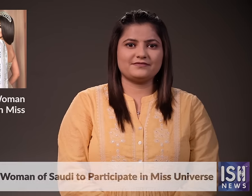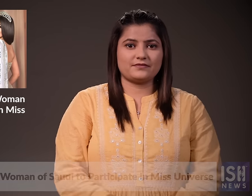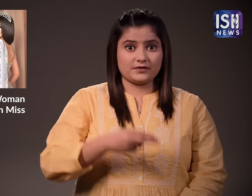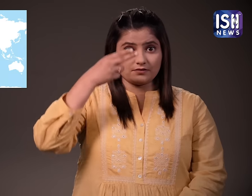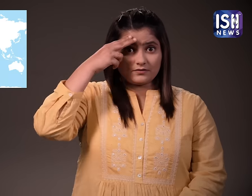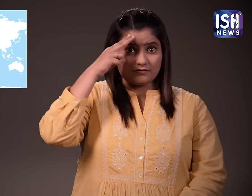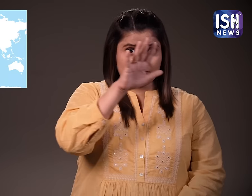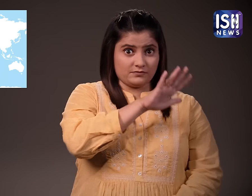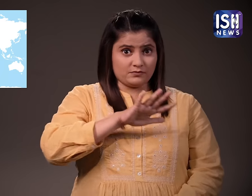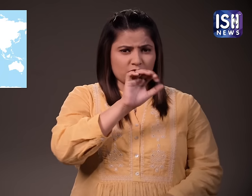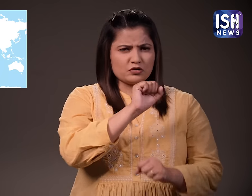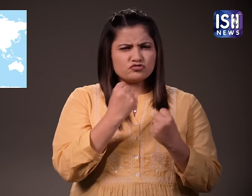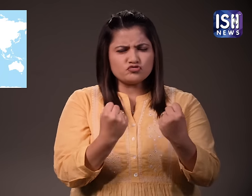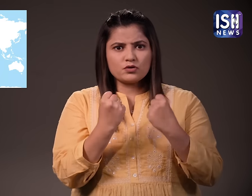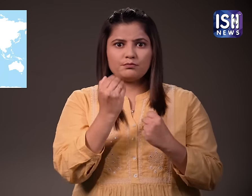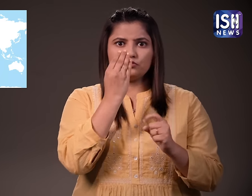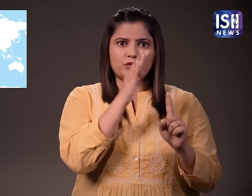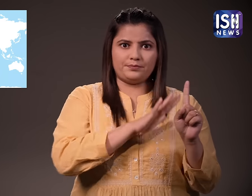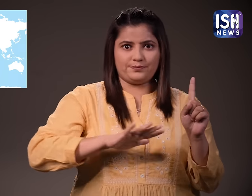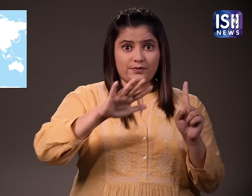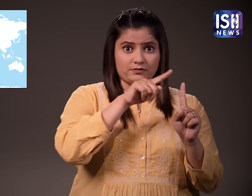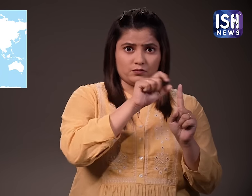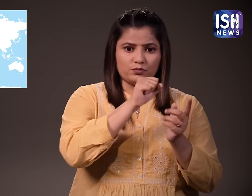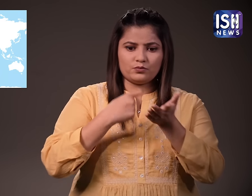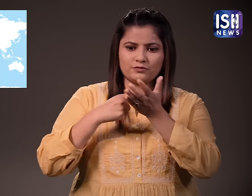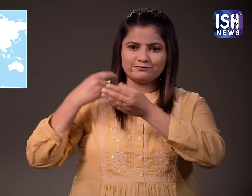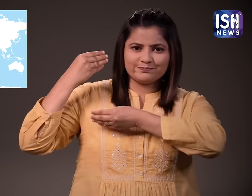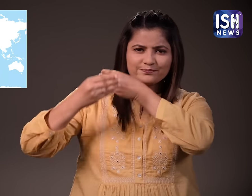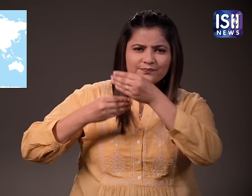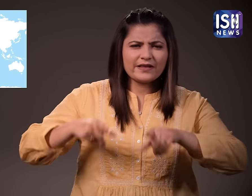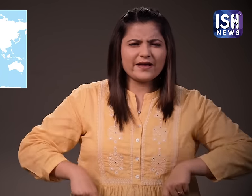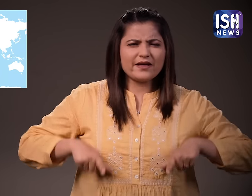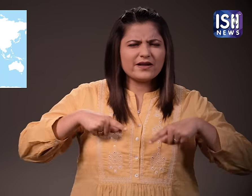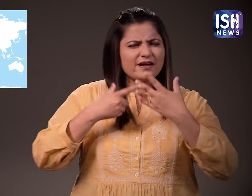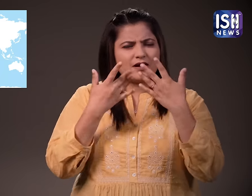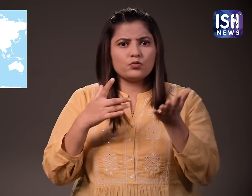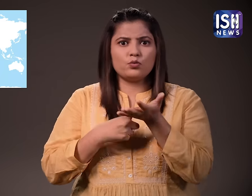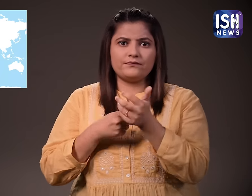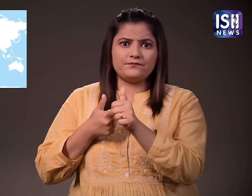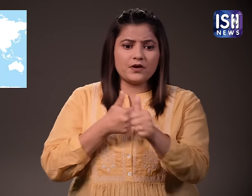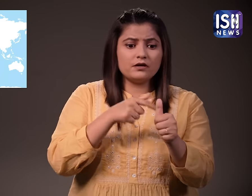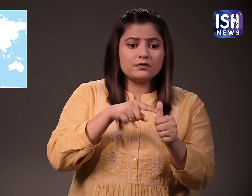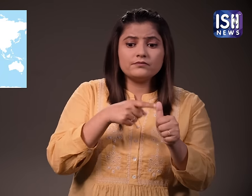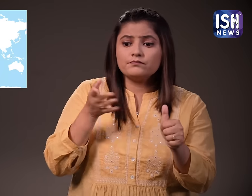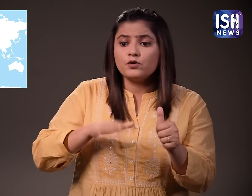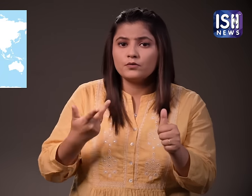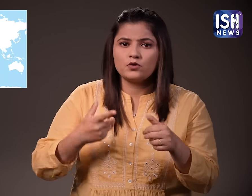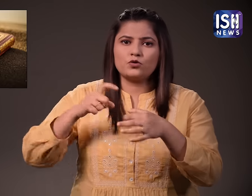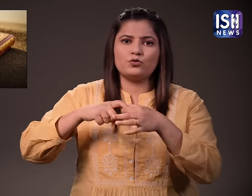Saudi Arabia is an Islamic country. It follows the lifestyle rules mentioned in the Holy